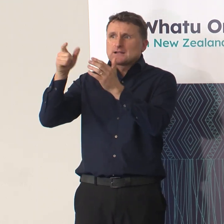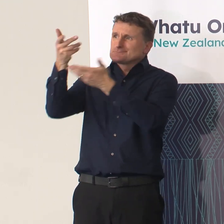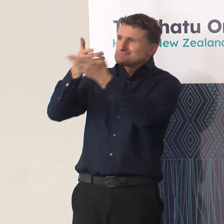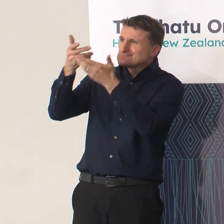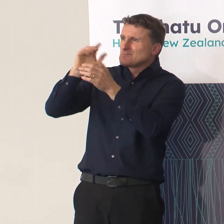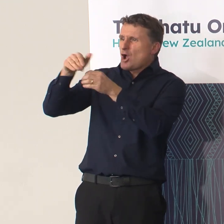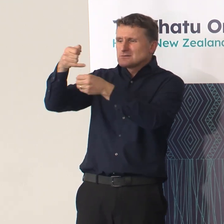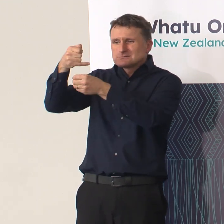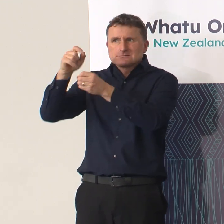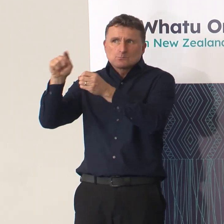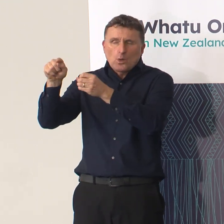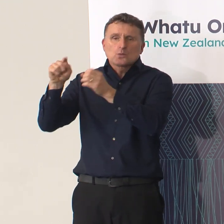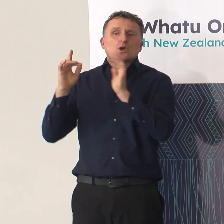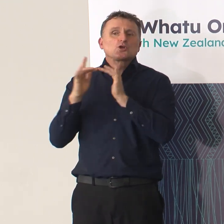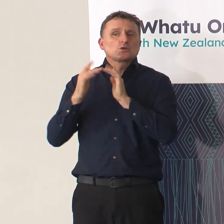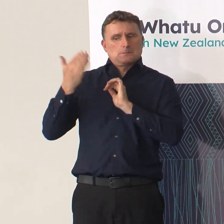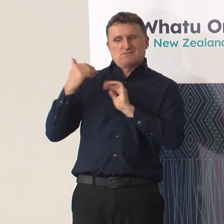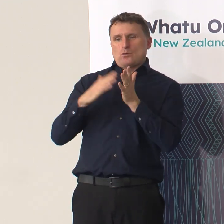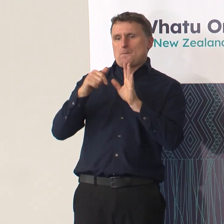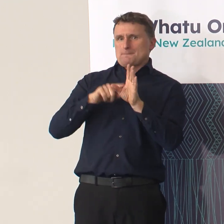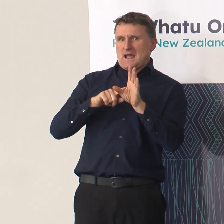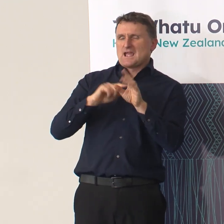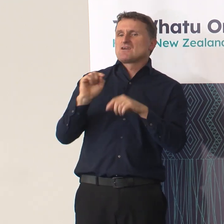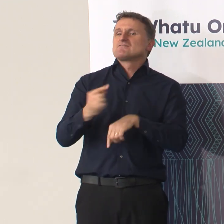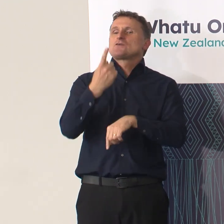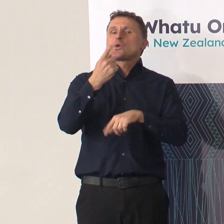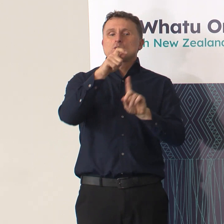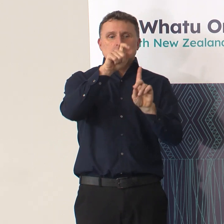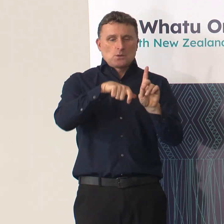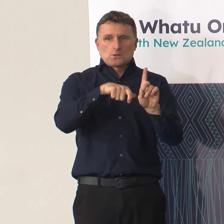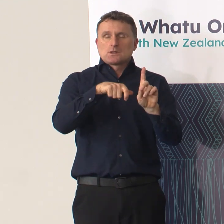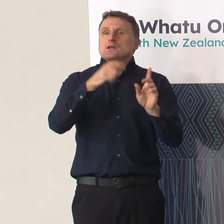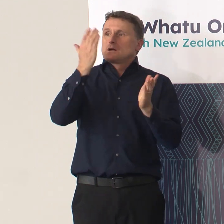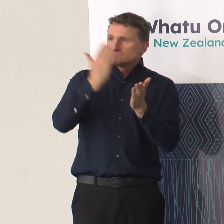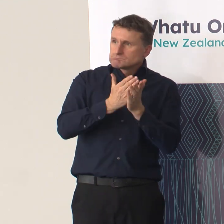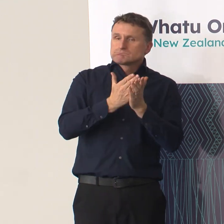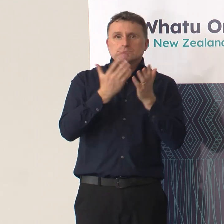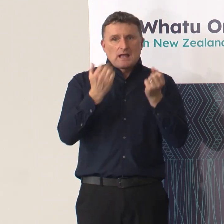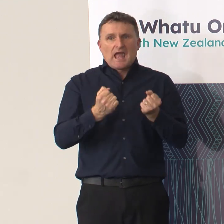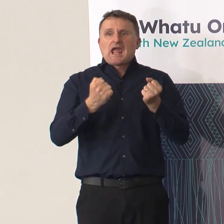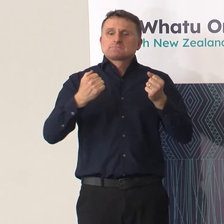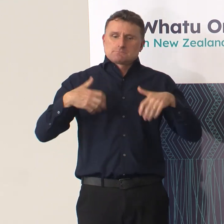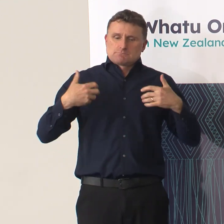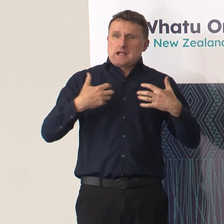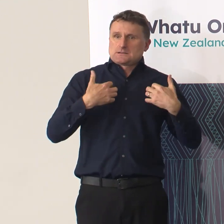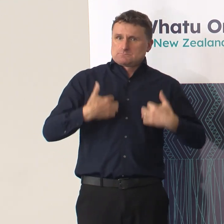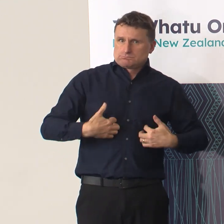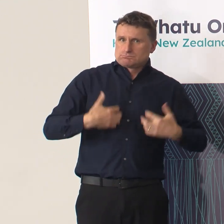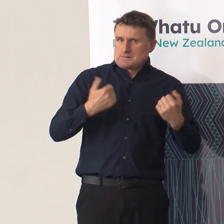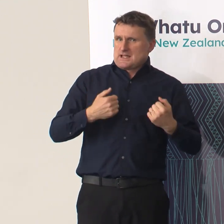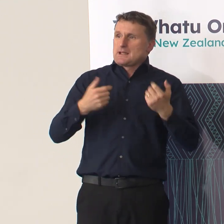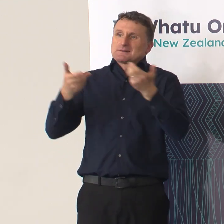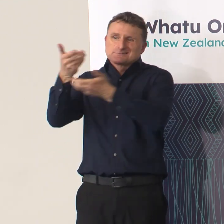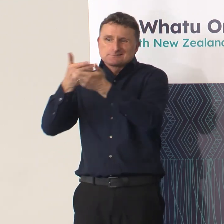That contact was first made back in May, at the time that the first cases were identified. There is a challenge